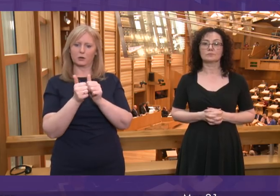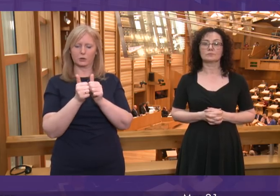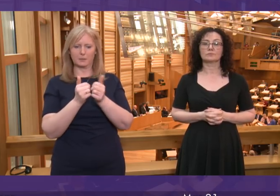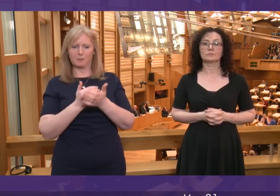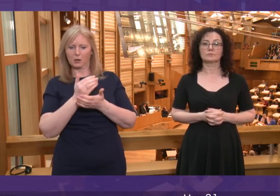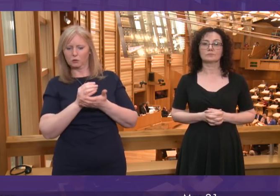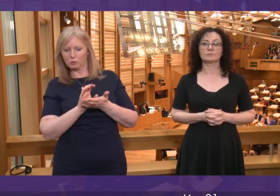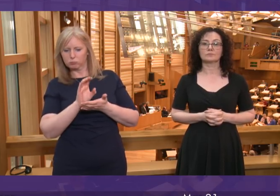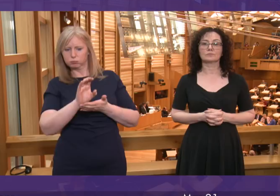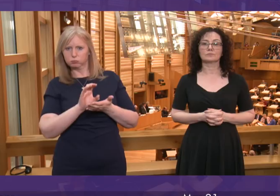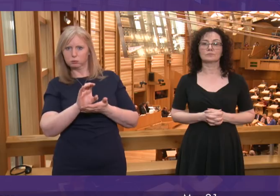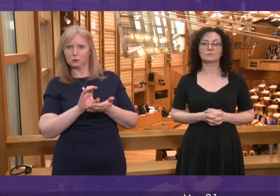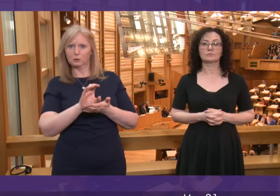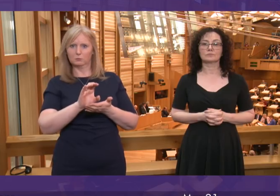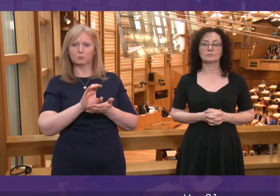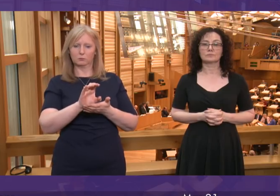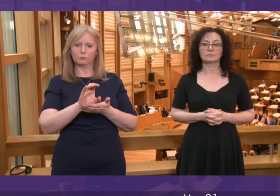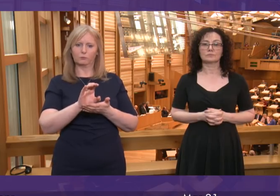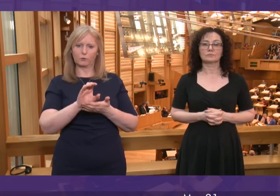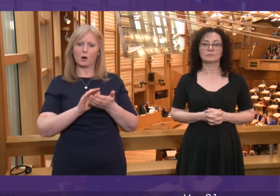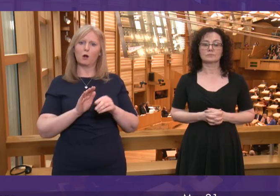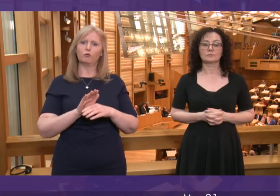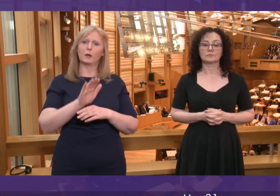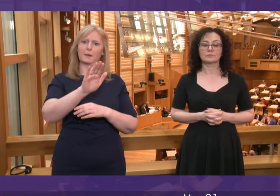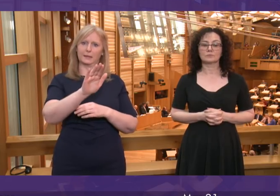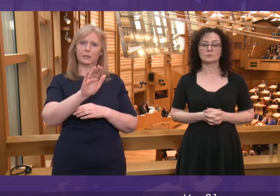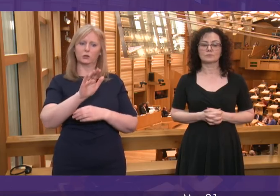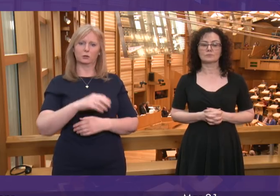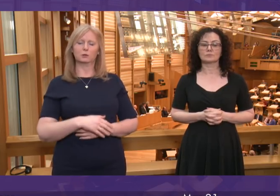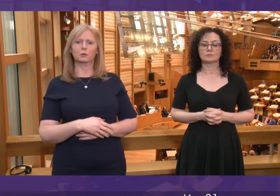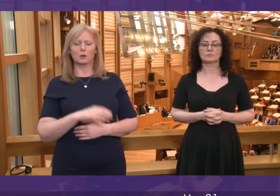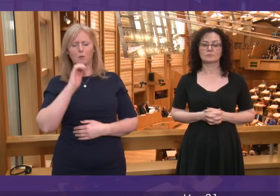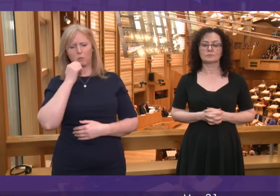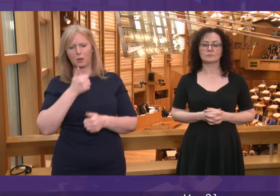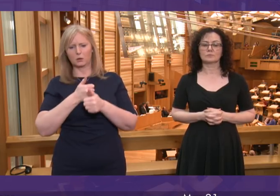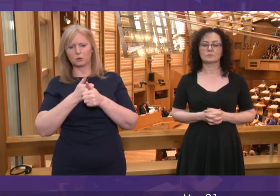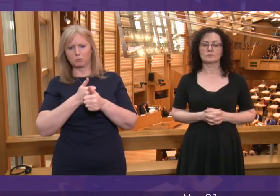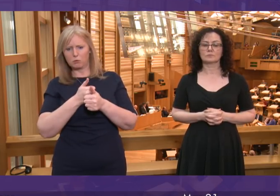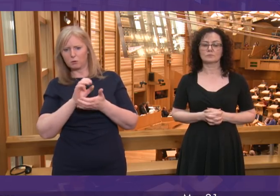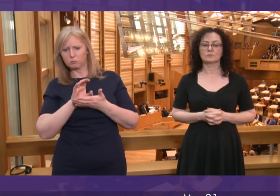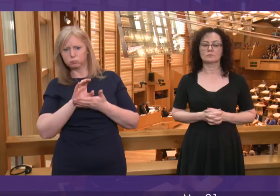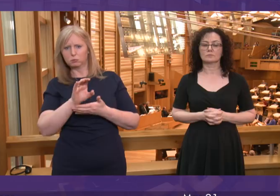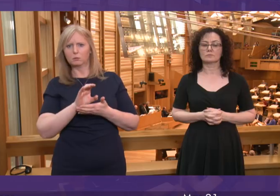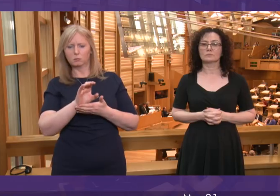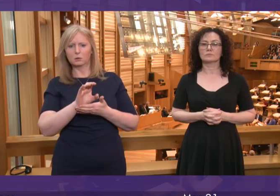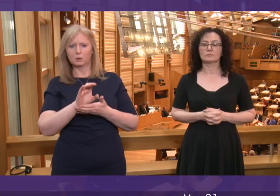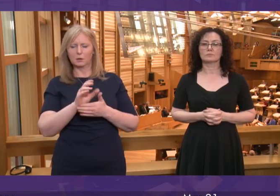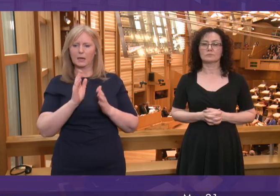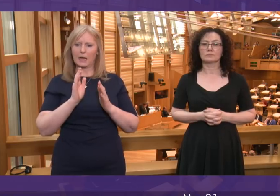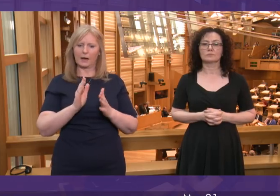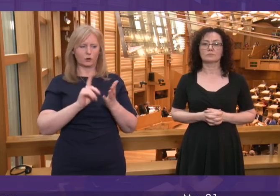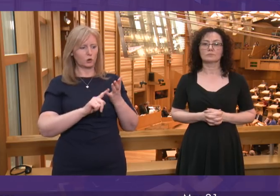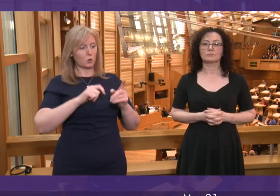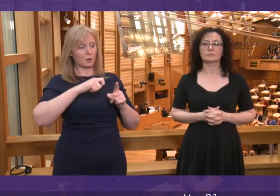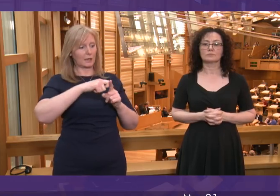in rehabilitation. I hope that is something that the Conservatives will think about giving us support on because, of course, we do need to persuade the UK Government to do